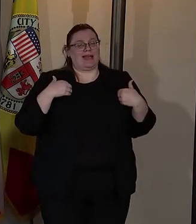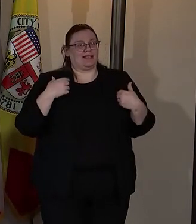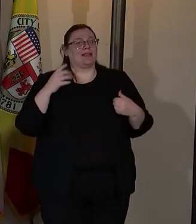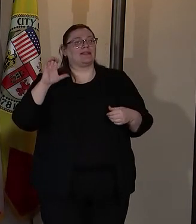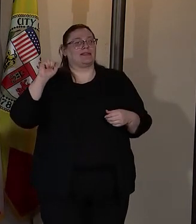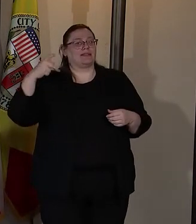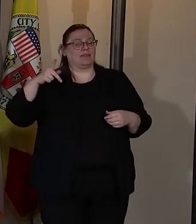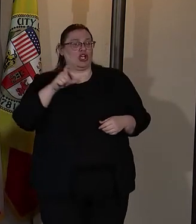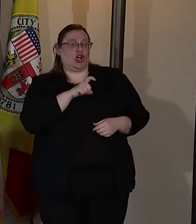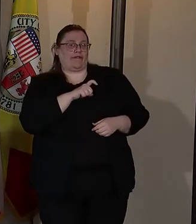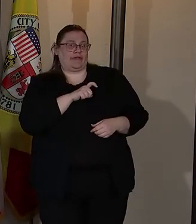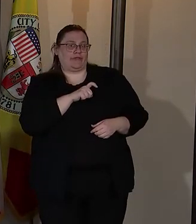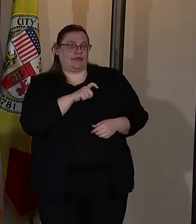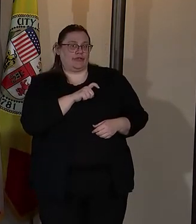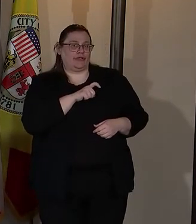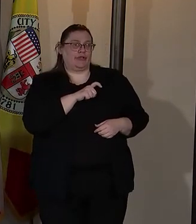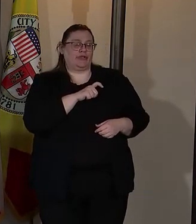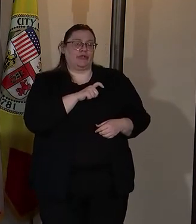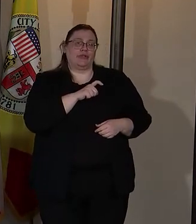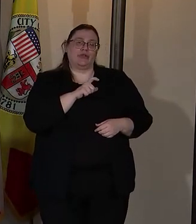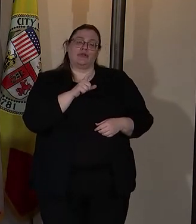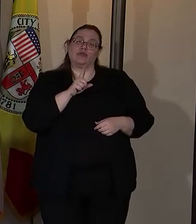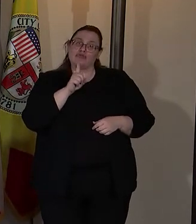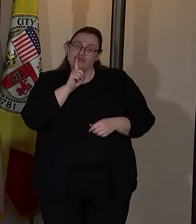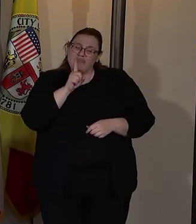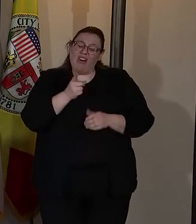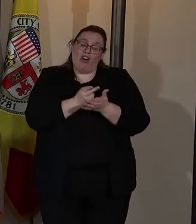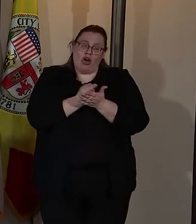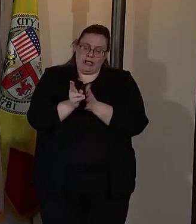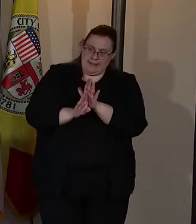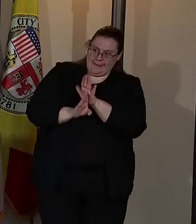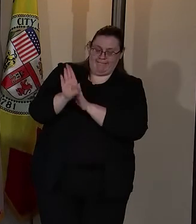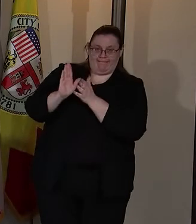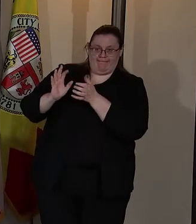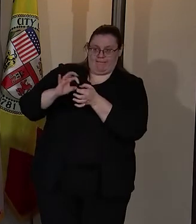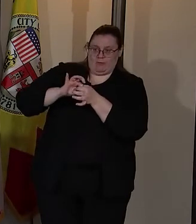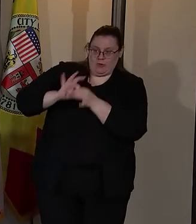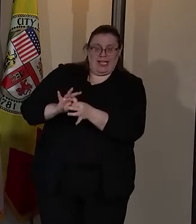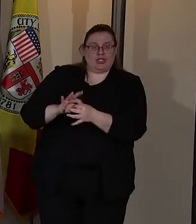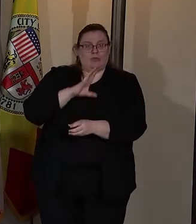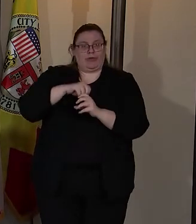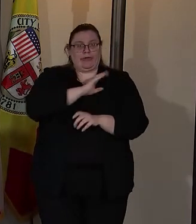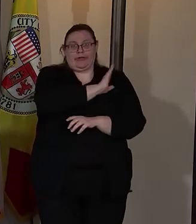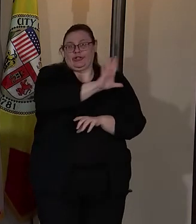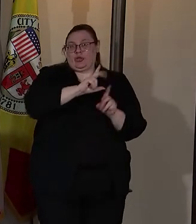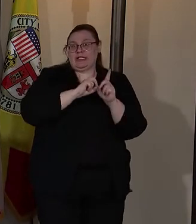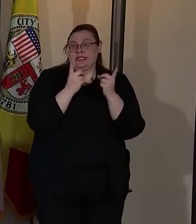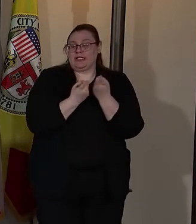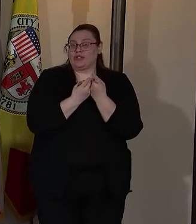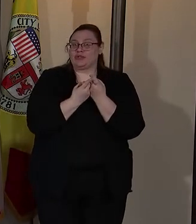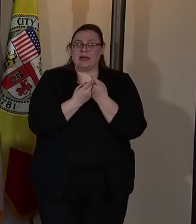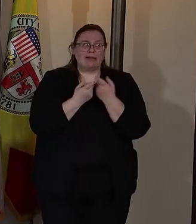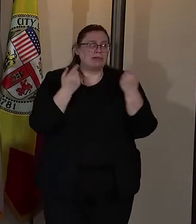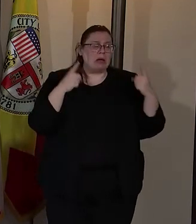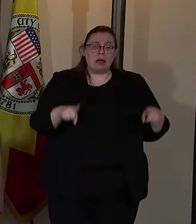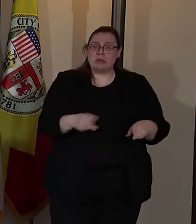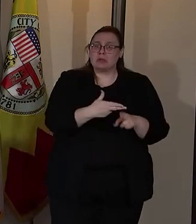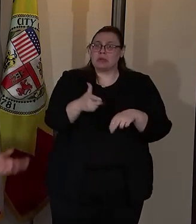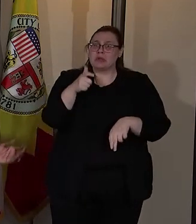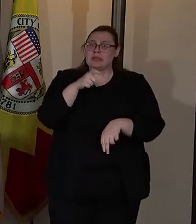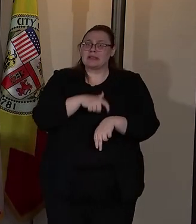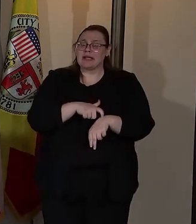that's really built relationships within your districts. Just in a short time